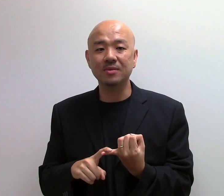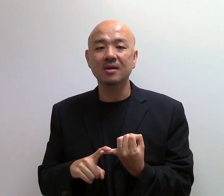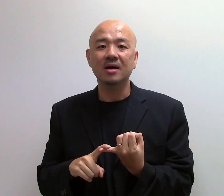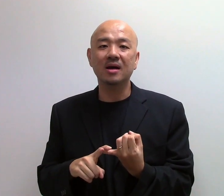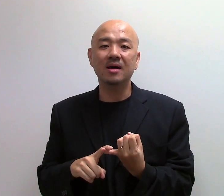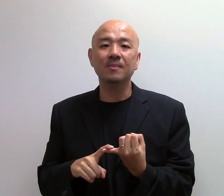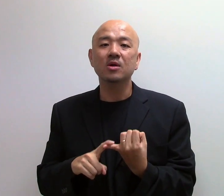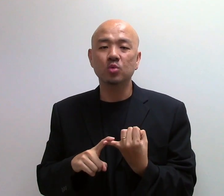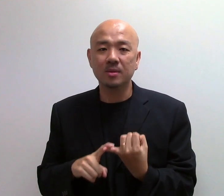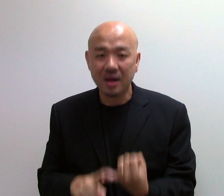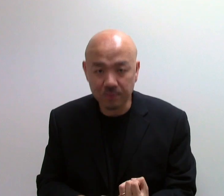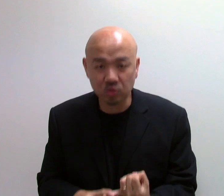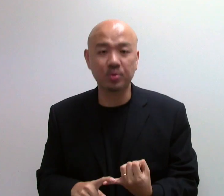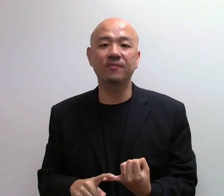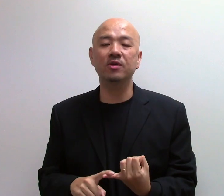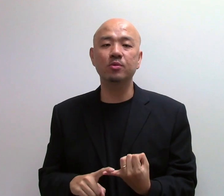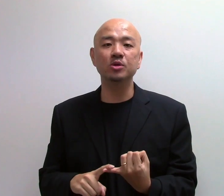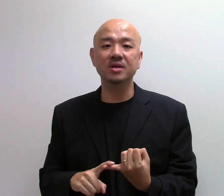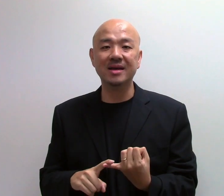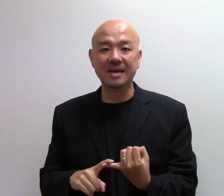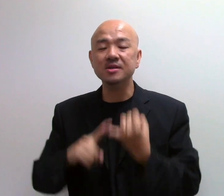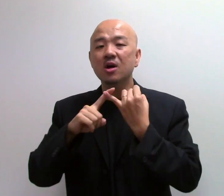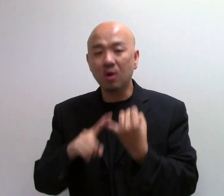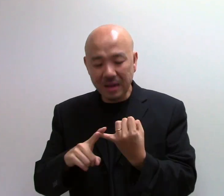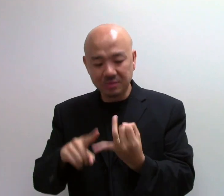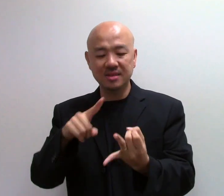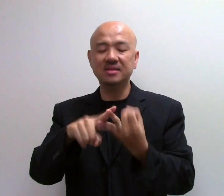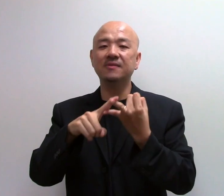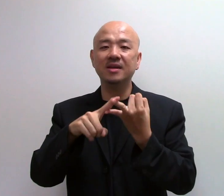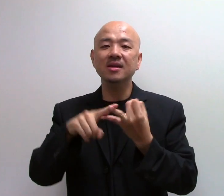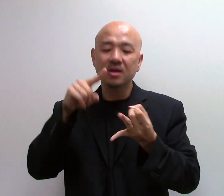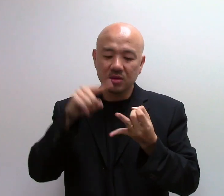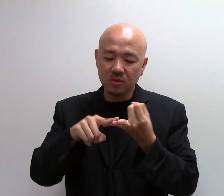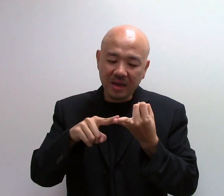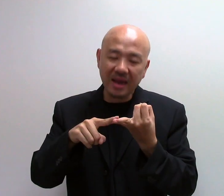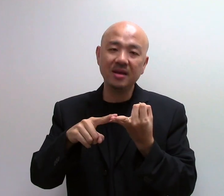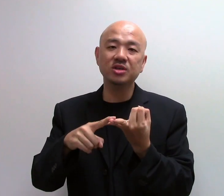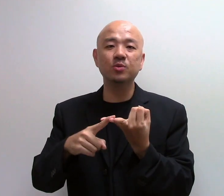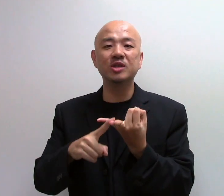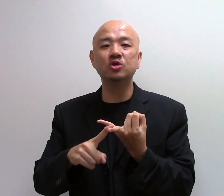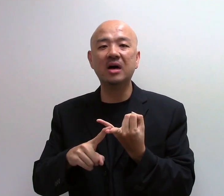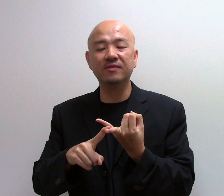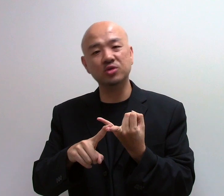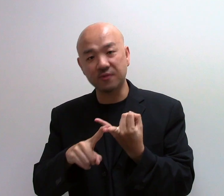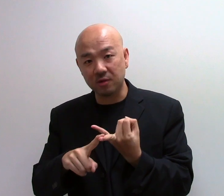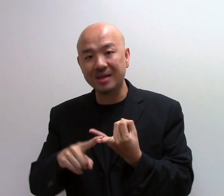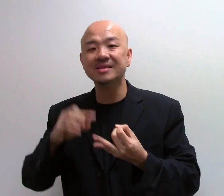we help you to prep for your promotion exams. Or alternatively, you can actually withdraw after 3-4 months